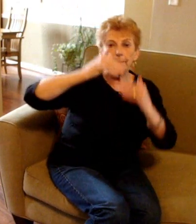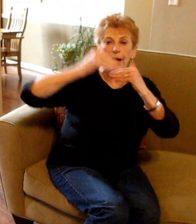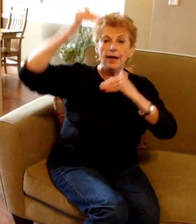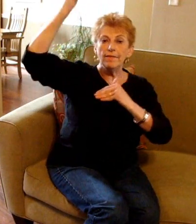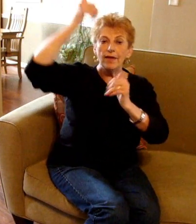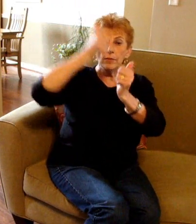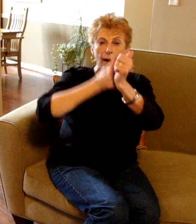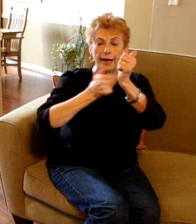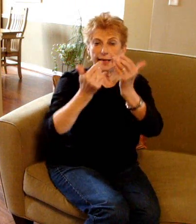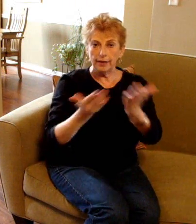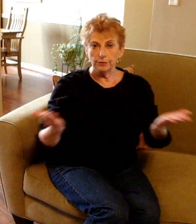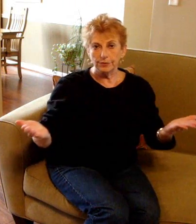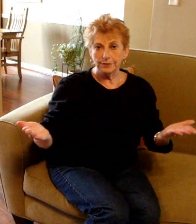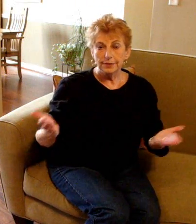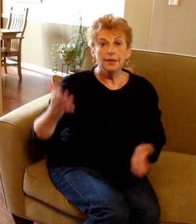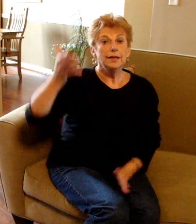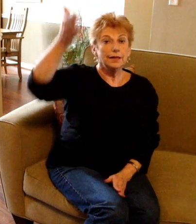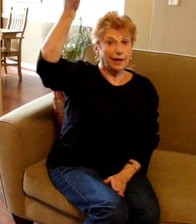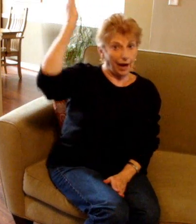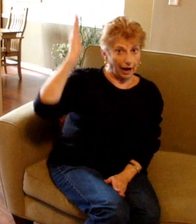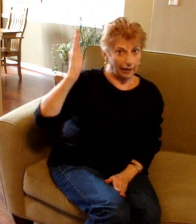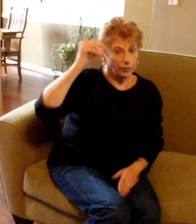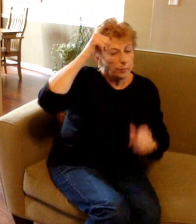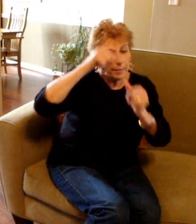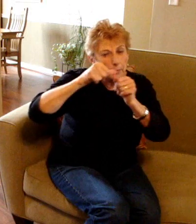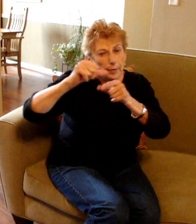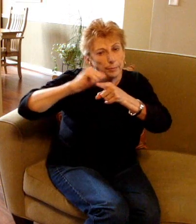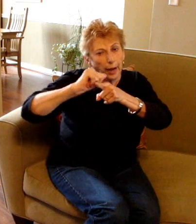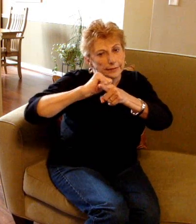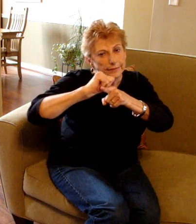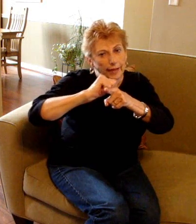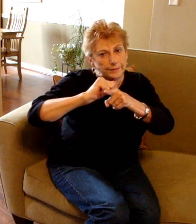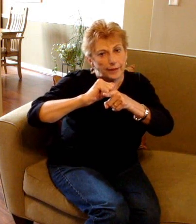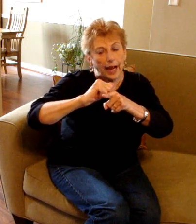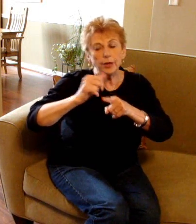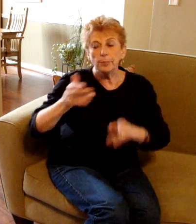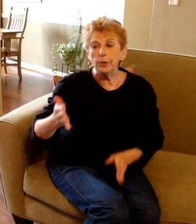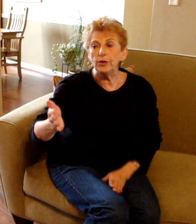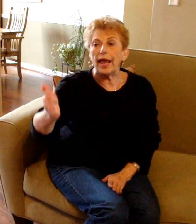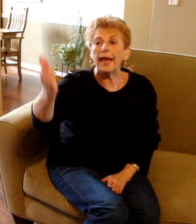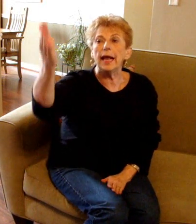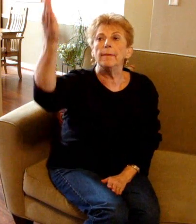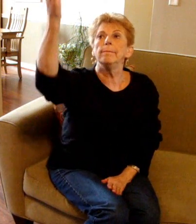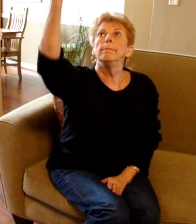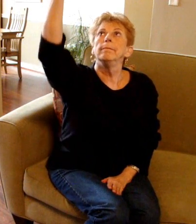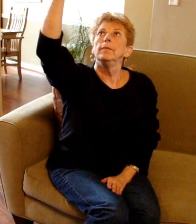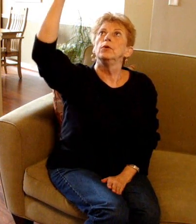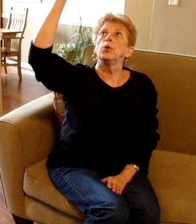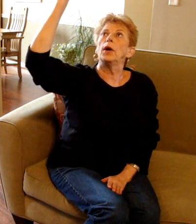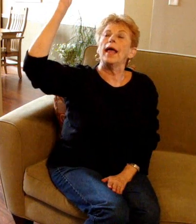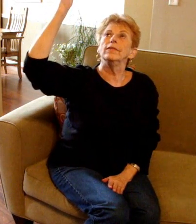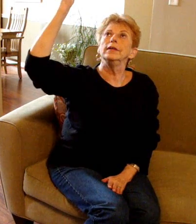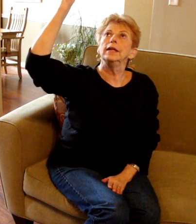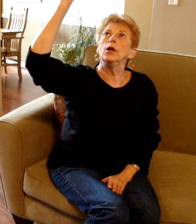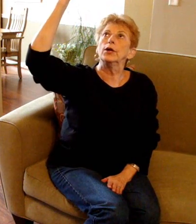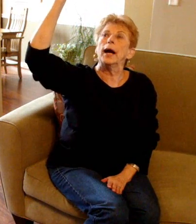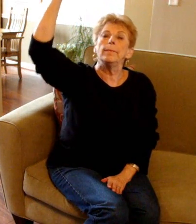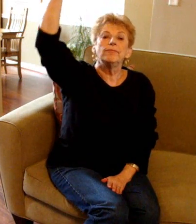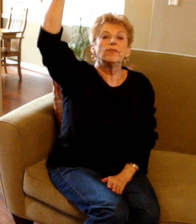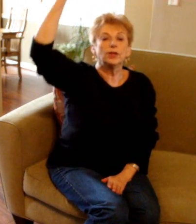above everybody else. God. Remember in practice that sign, you bring your hand up toward heaven and look up for